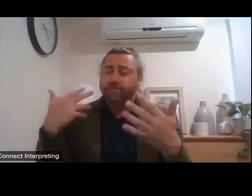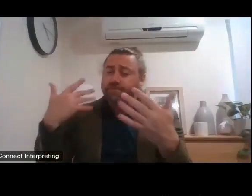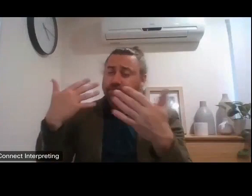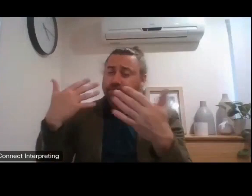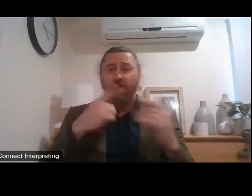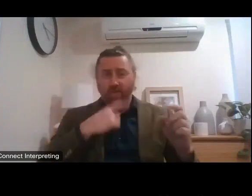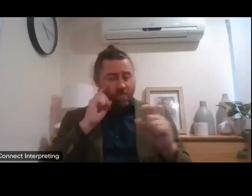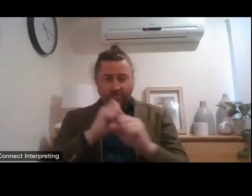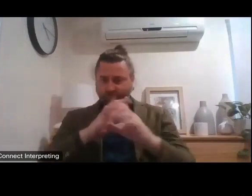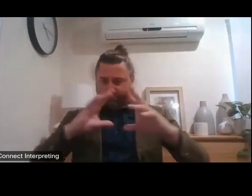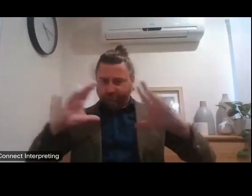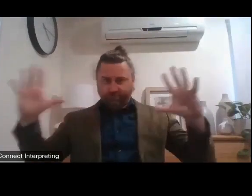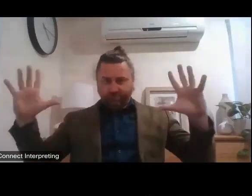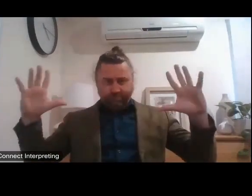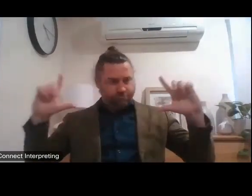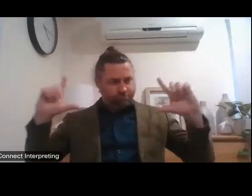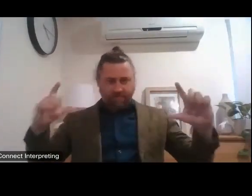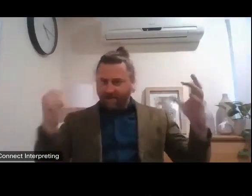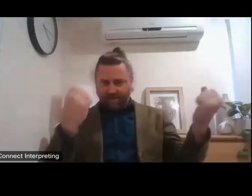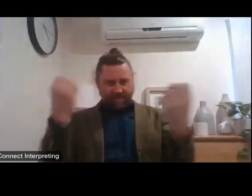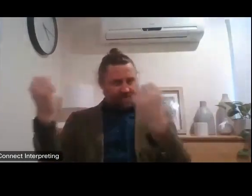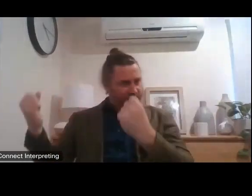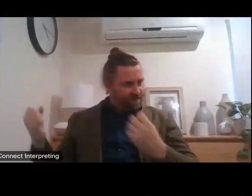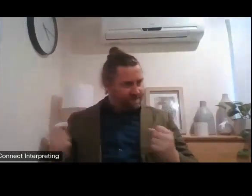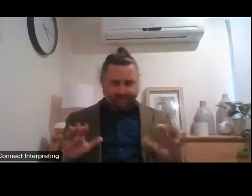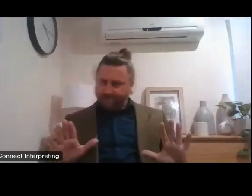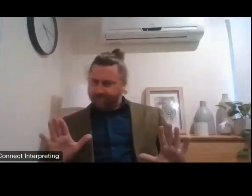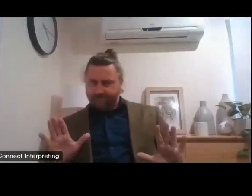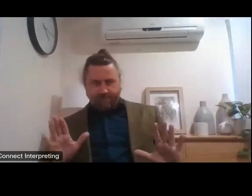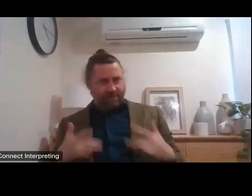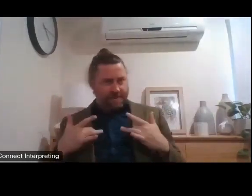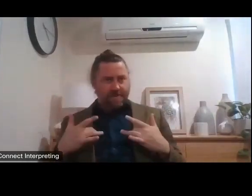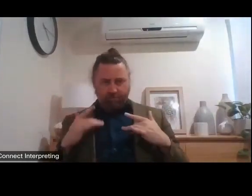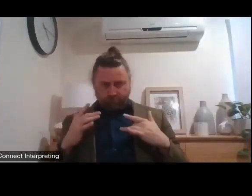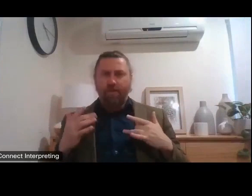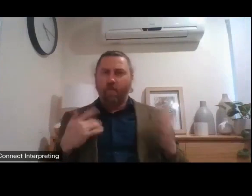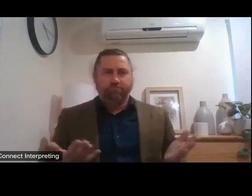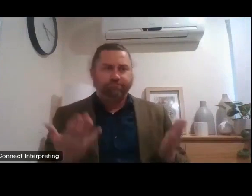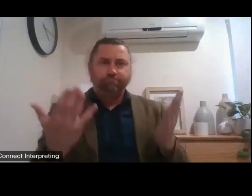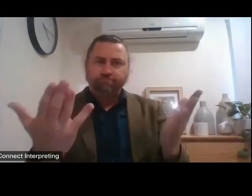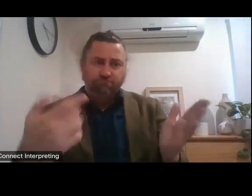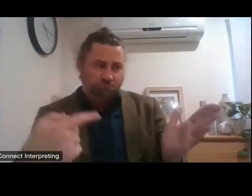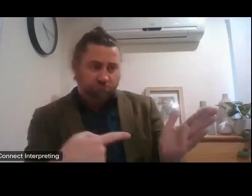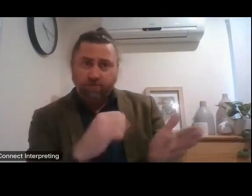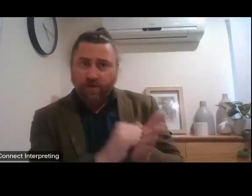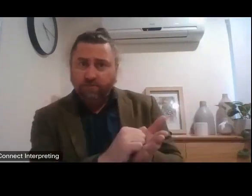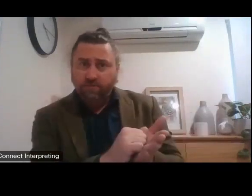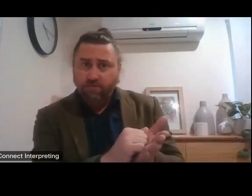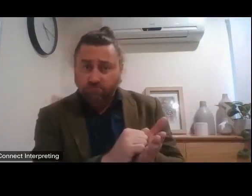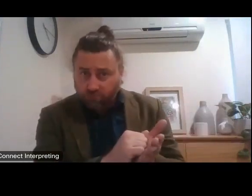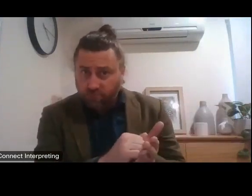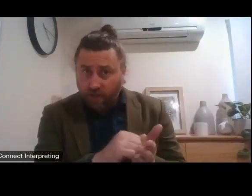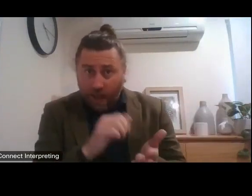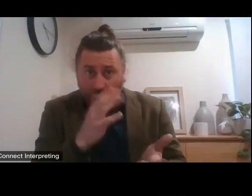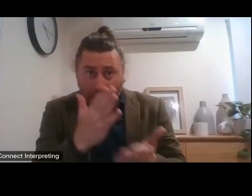we're going to come back to you and say did we get it right have we missed anything did we hear um what you had to